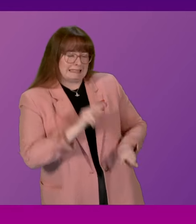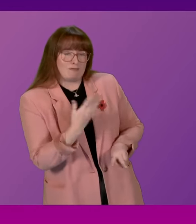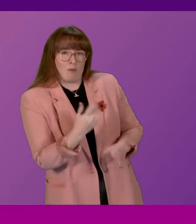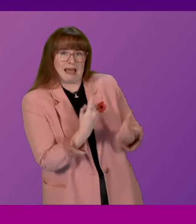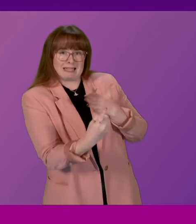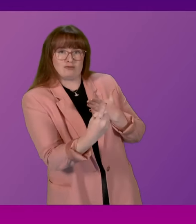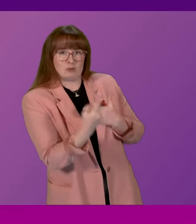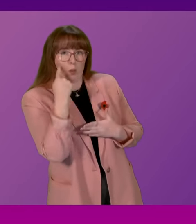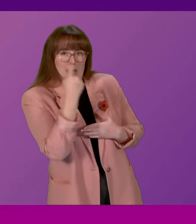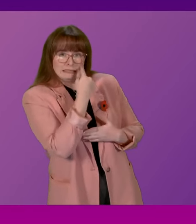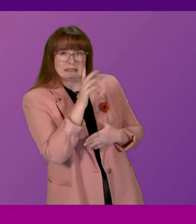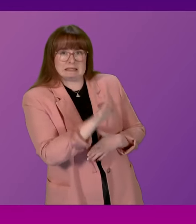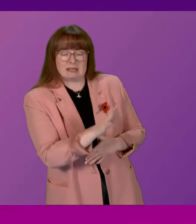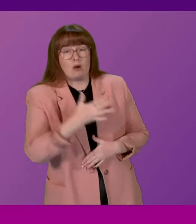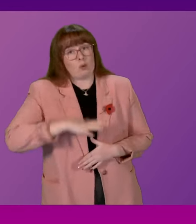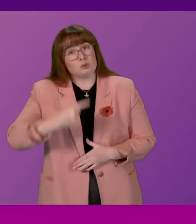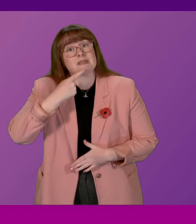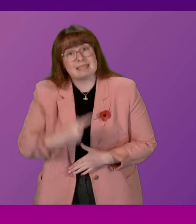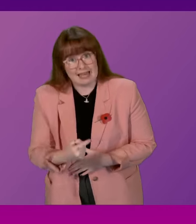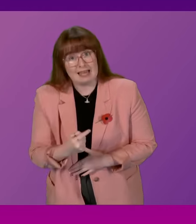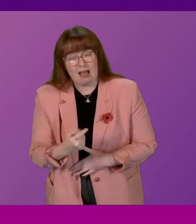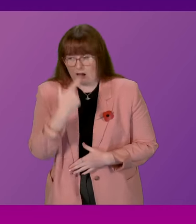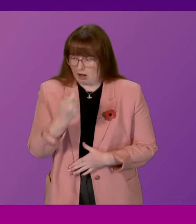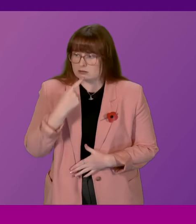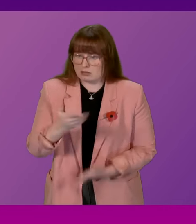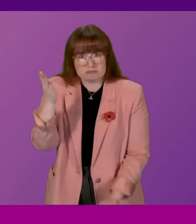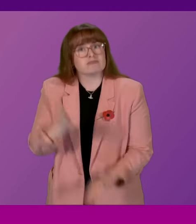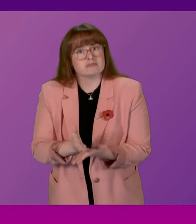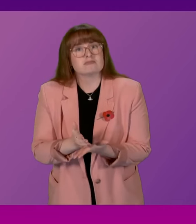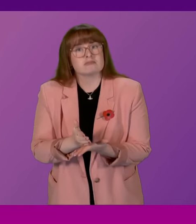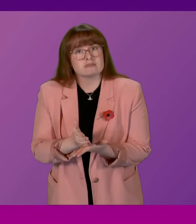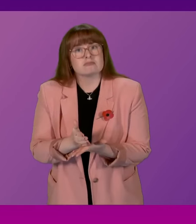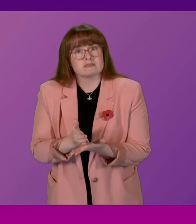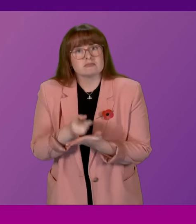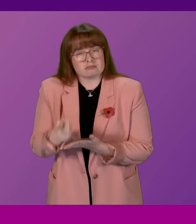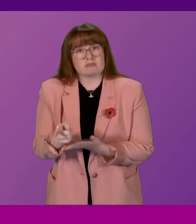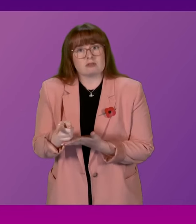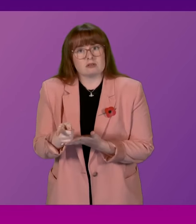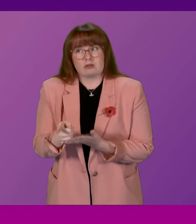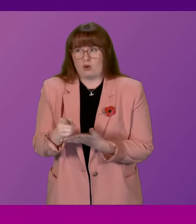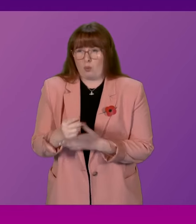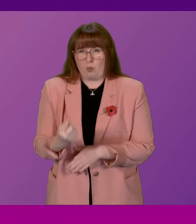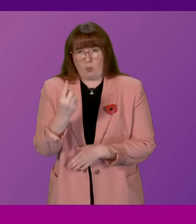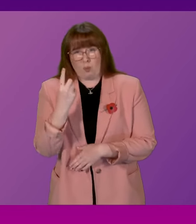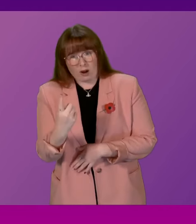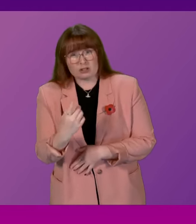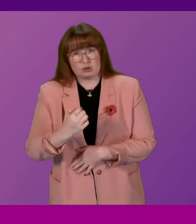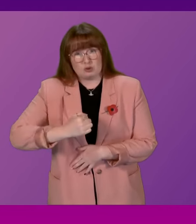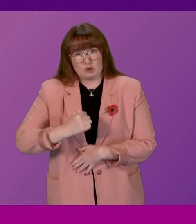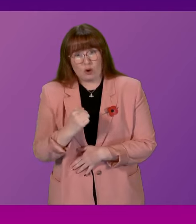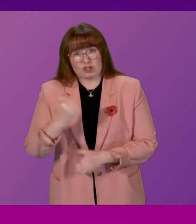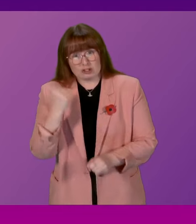What I can say, what I can say with total confidence, is there was not a single Scottish Government